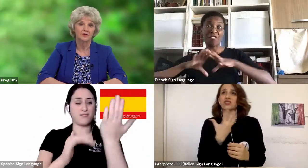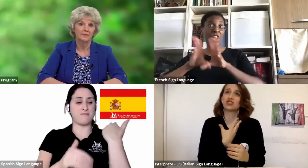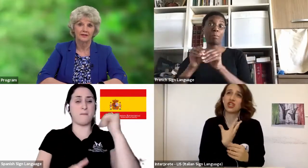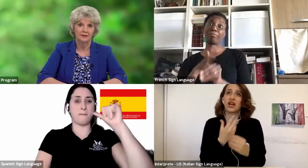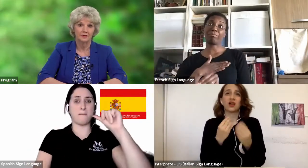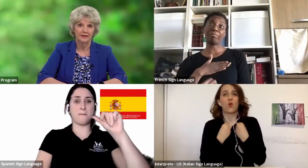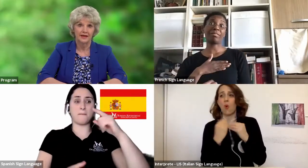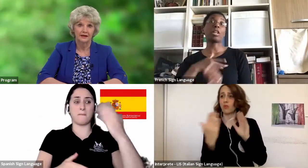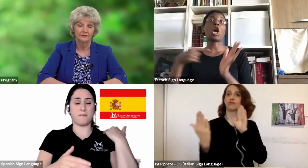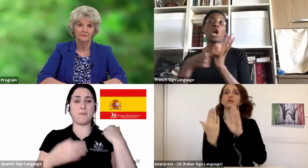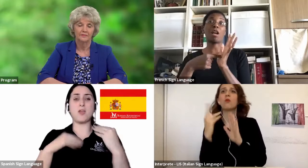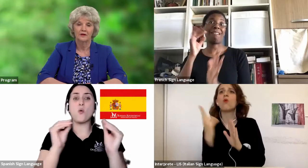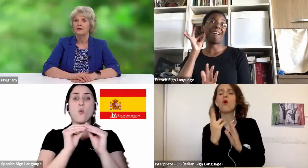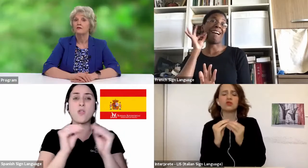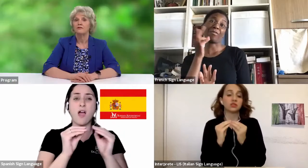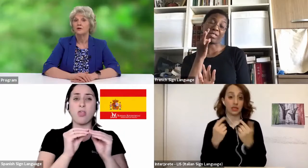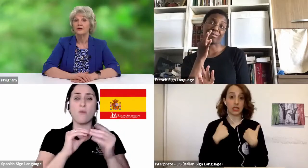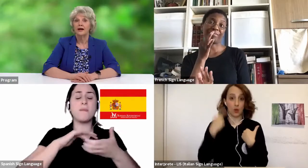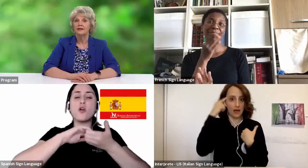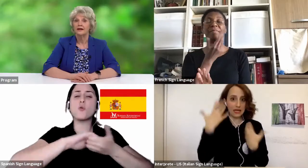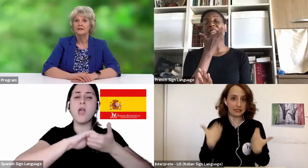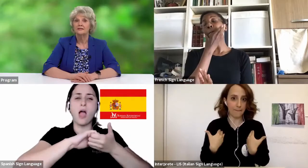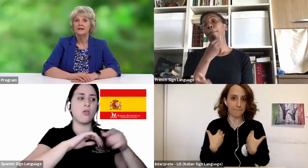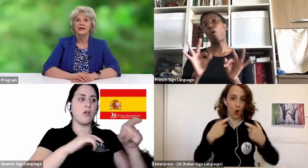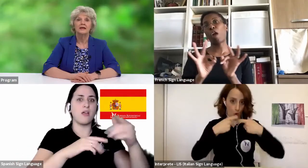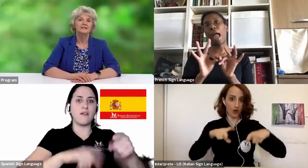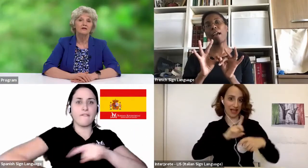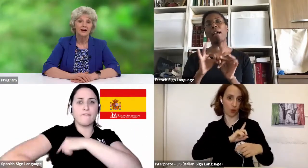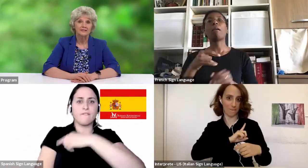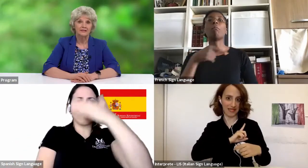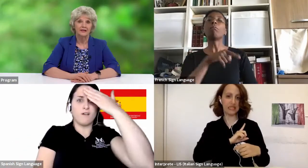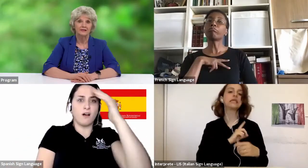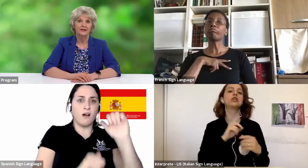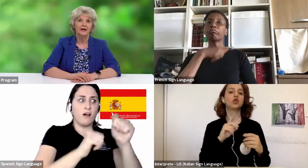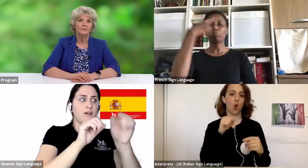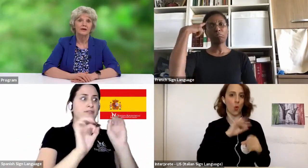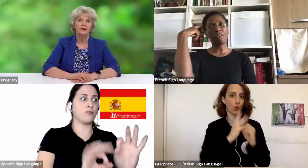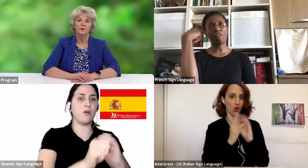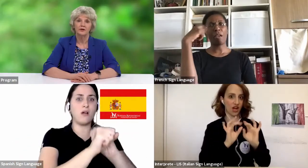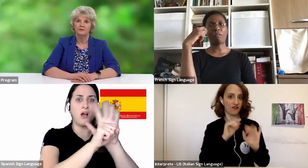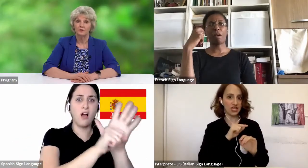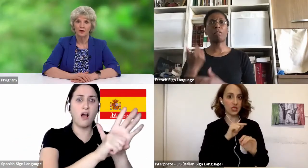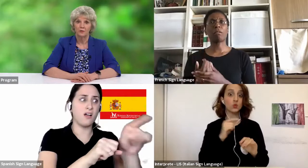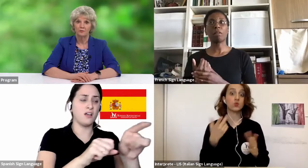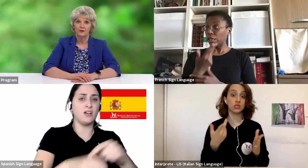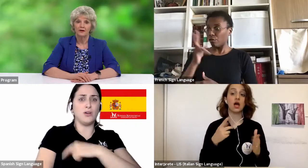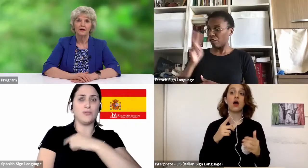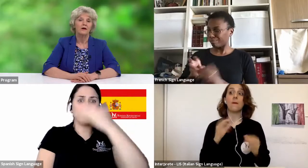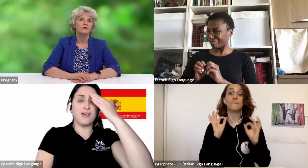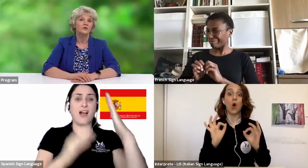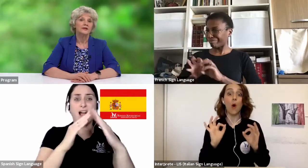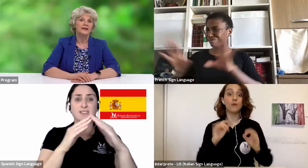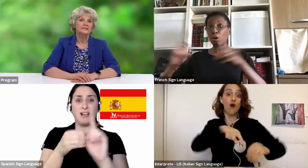after the pandemic began. Following guidelines, he self-isolated and began working from home.